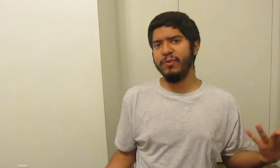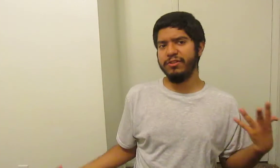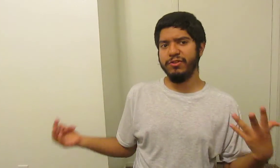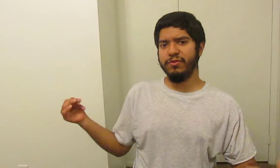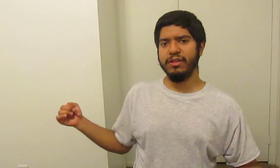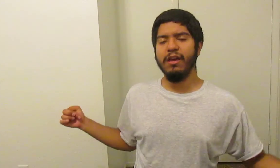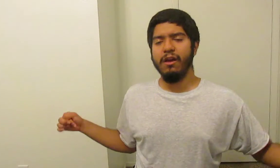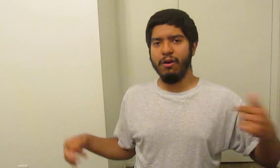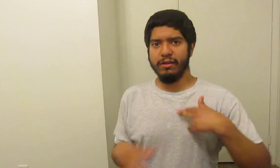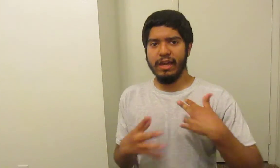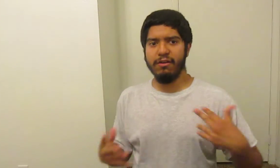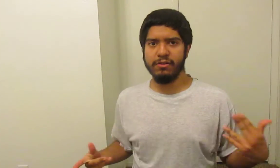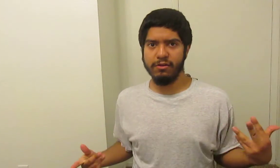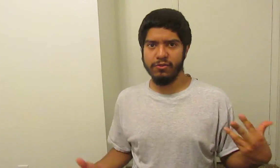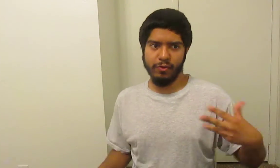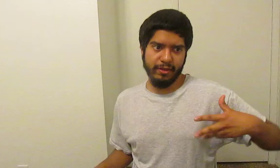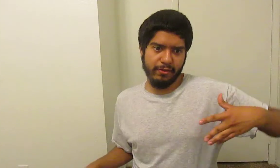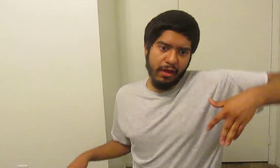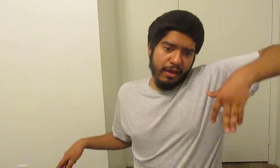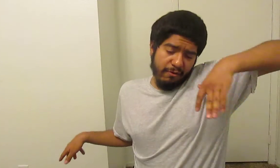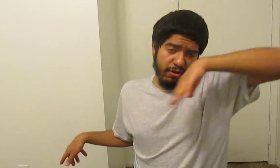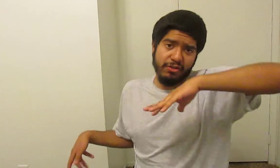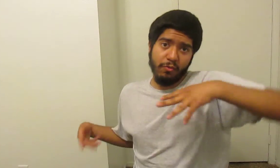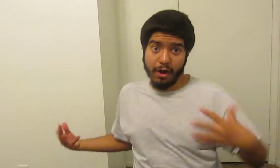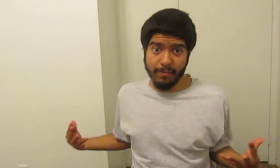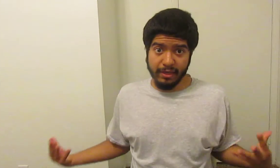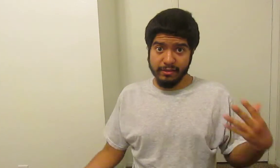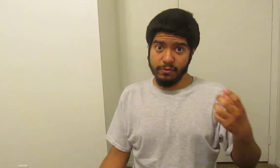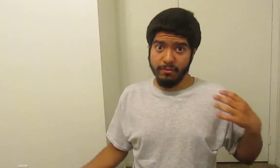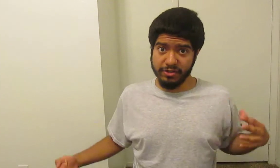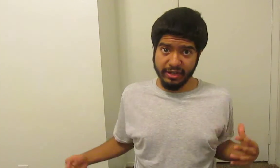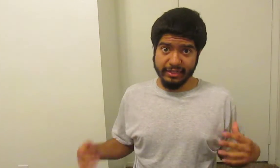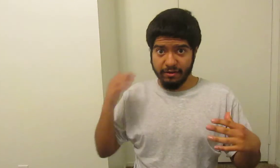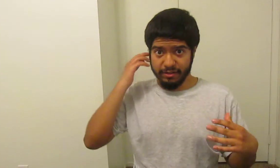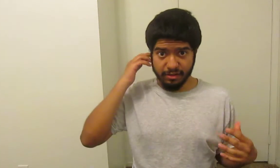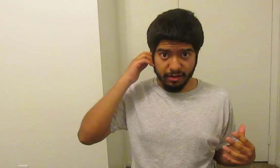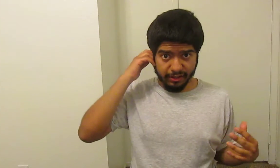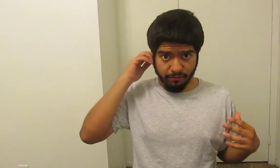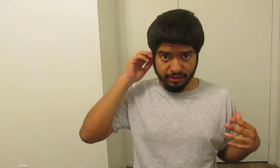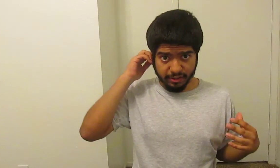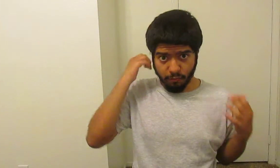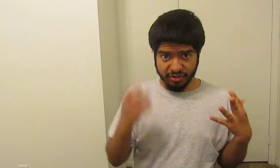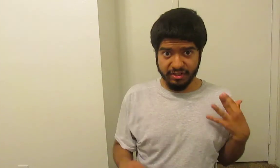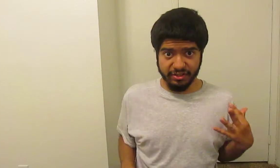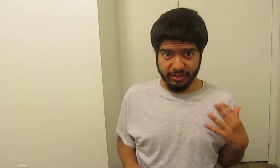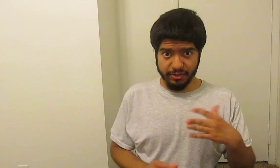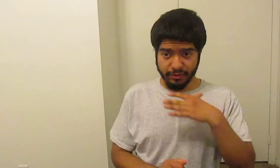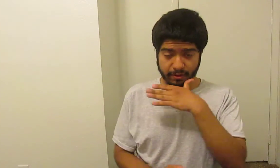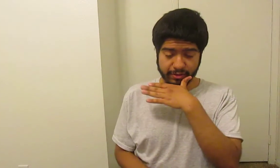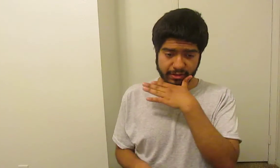introduce our characters with, in regards to Robi, he's pretty much a guy down his luck and he wants his fortune. It changed so he wants to,